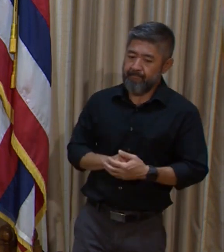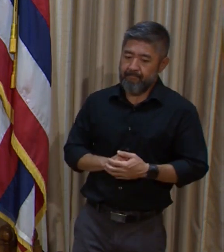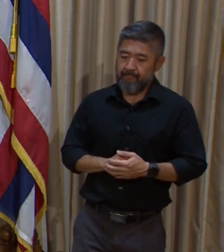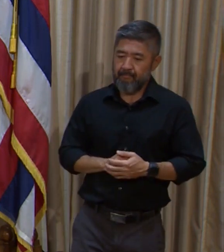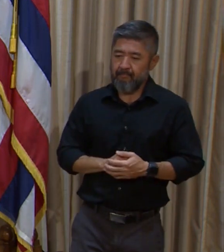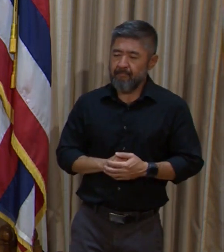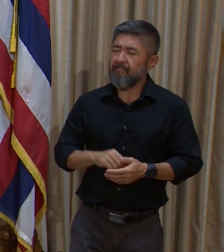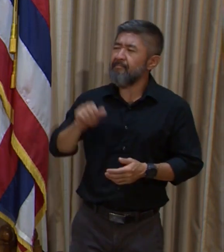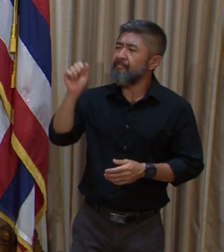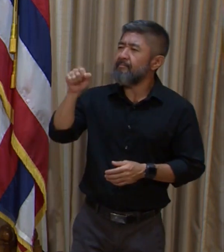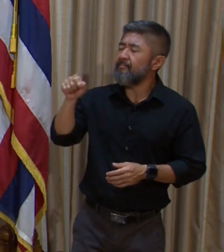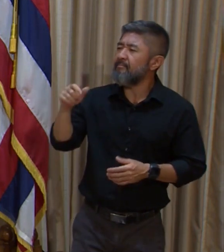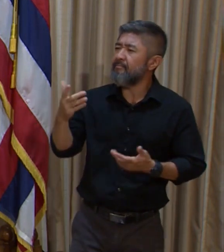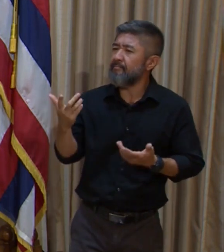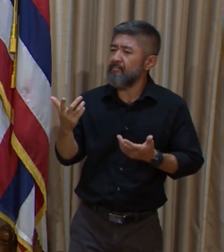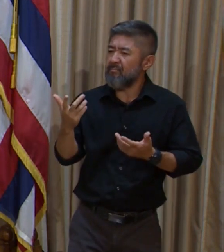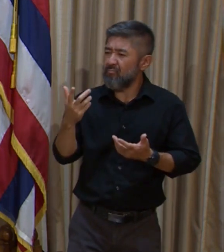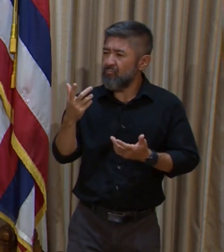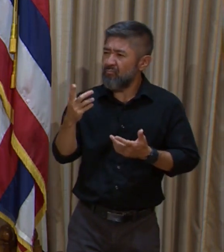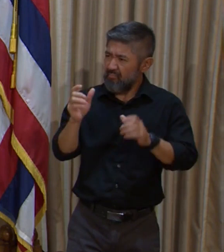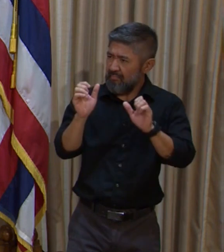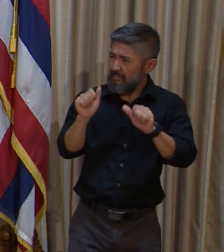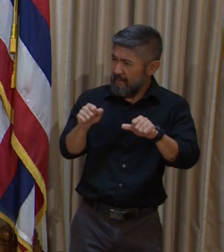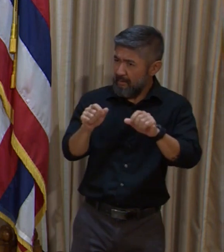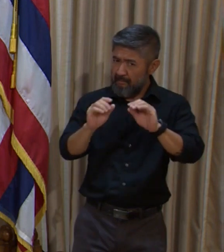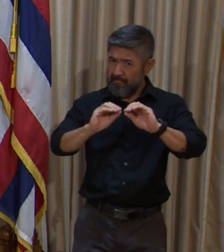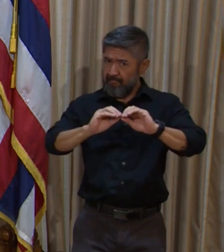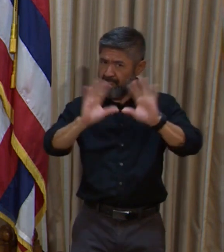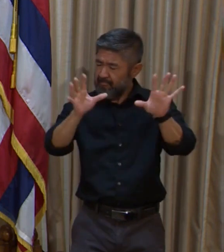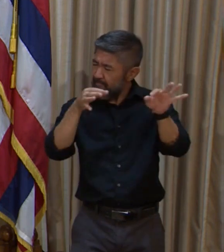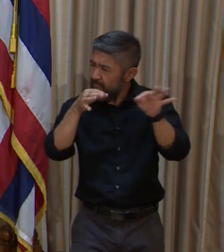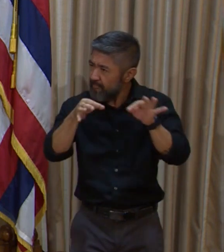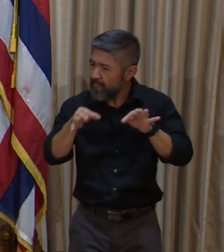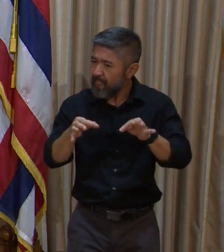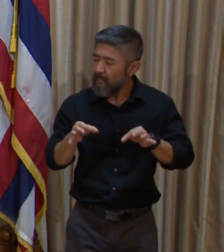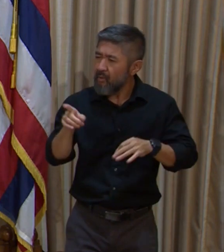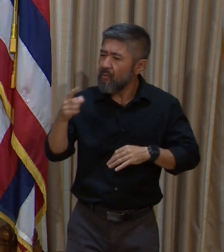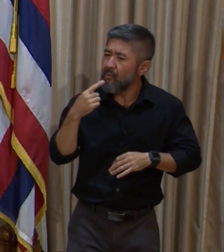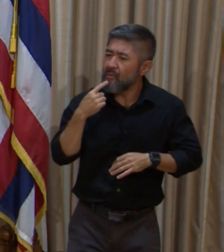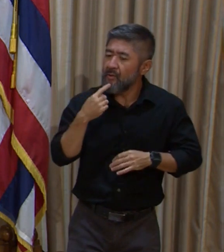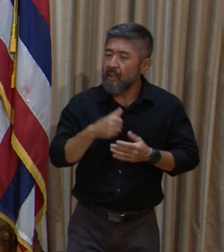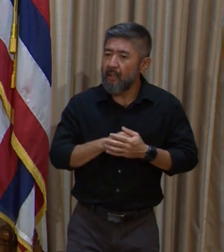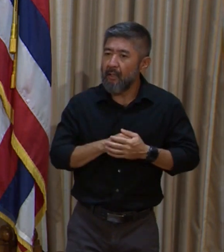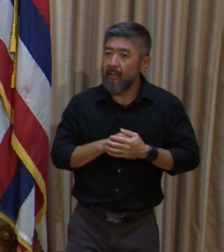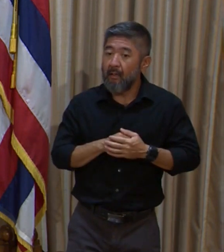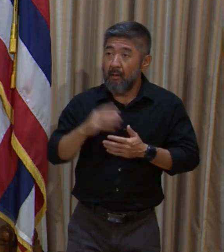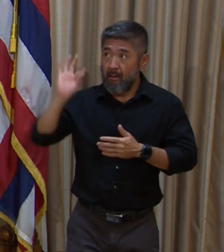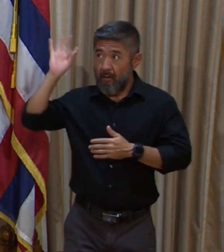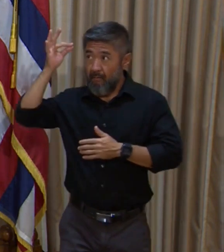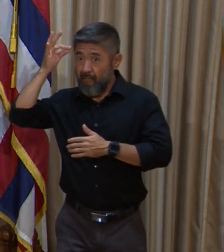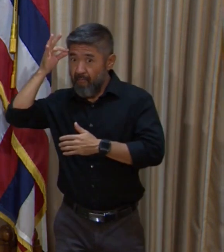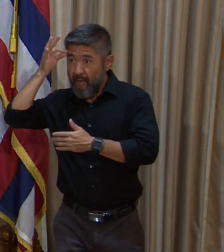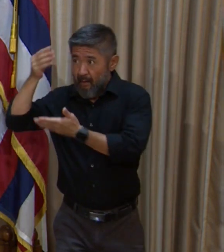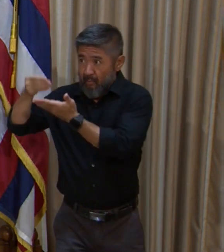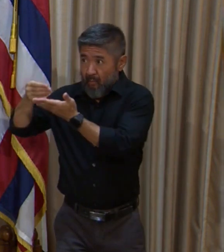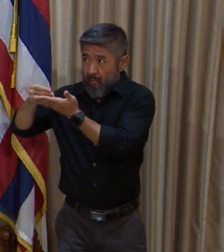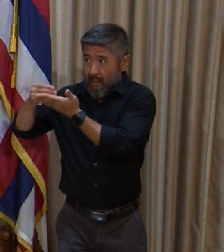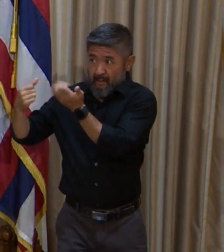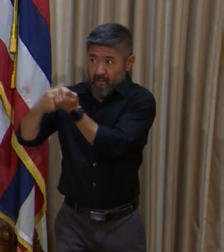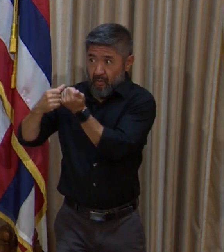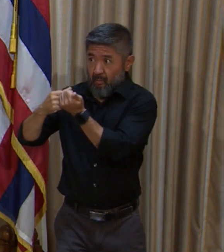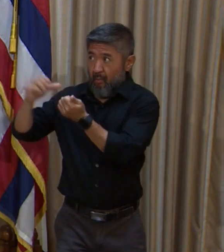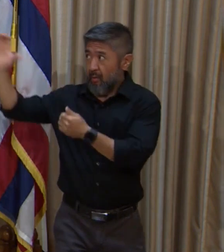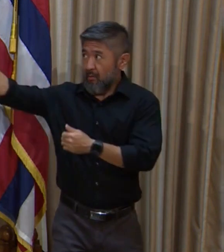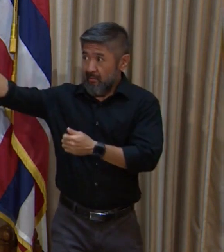Yeah, if you can just clarify, you mentioned that if a federal aid were to come through,